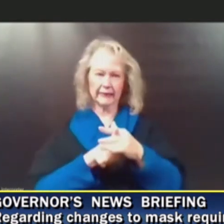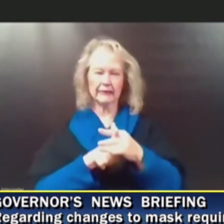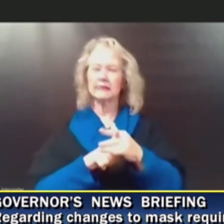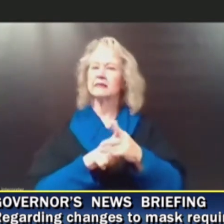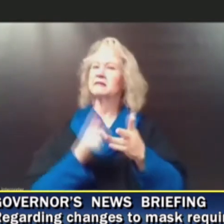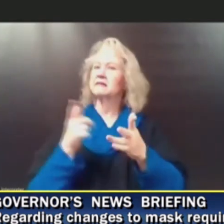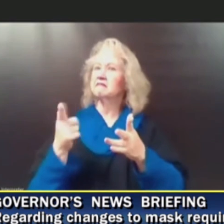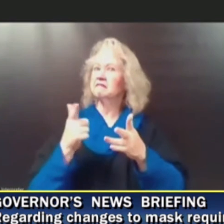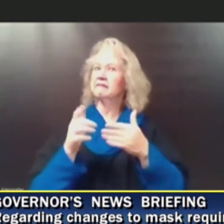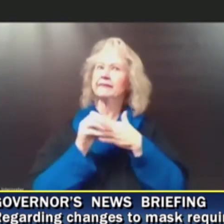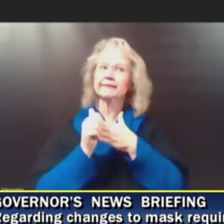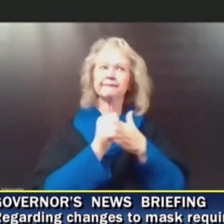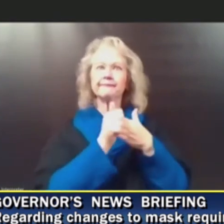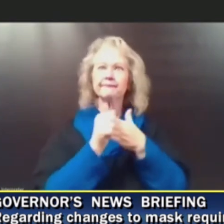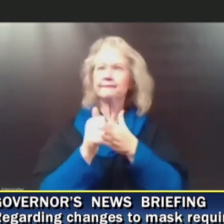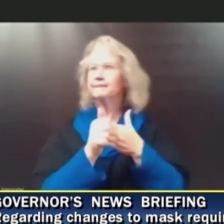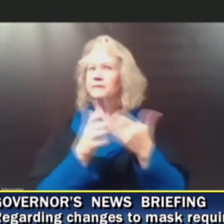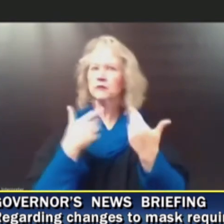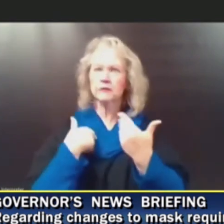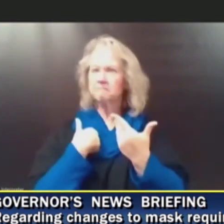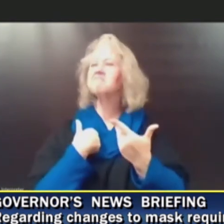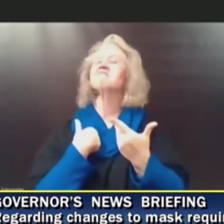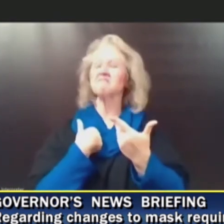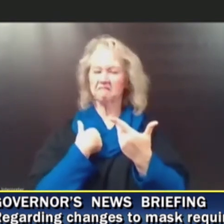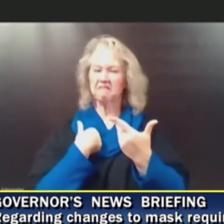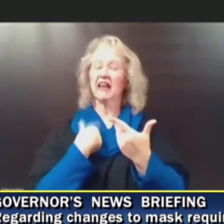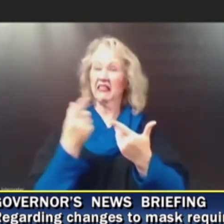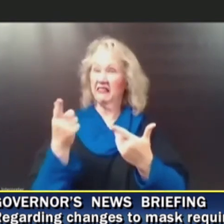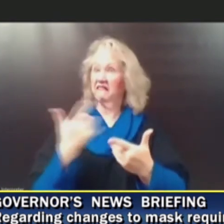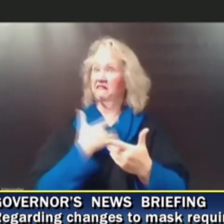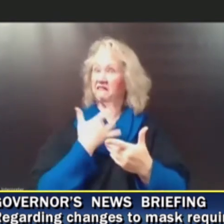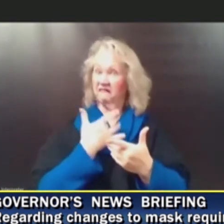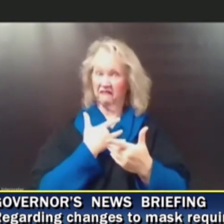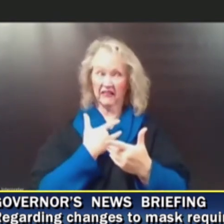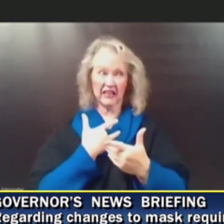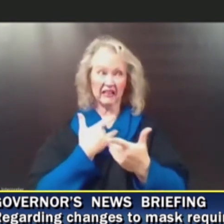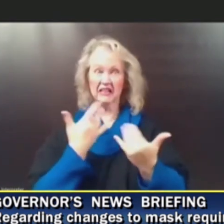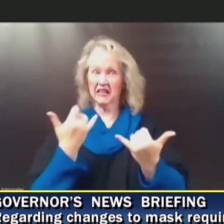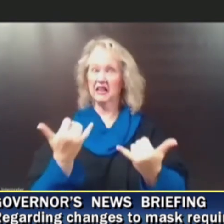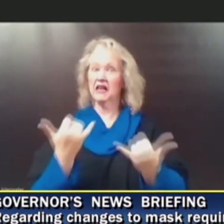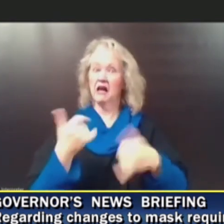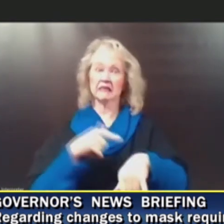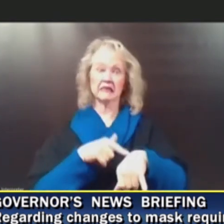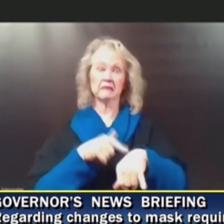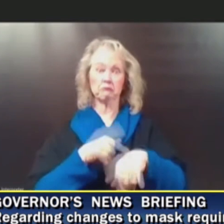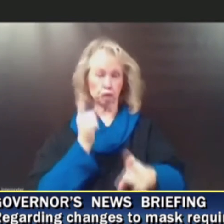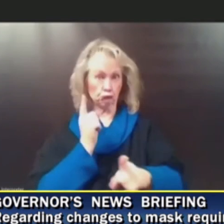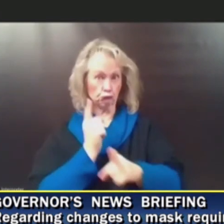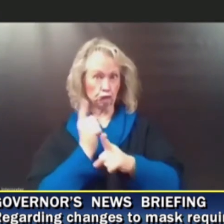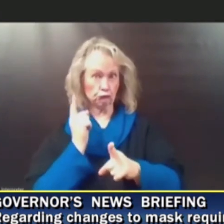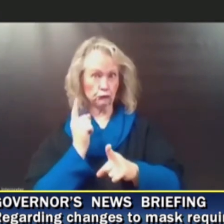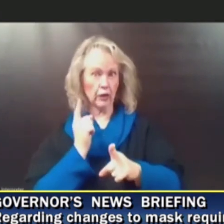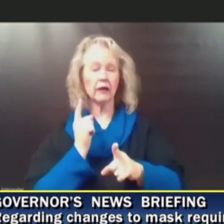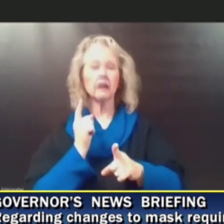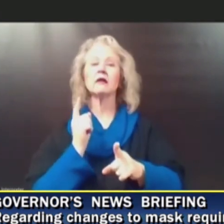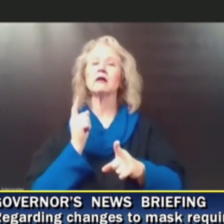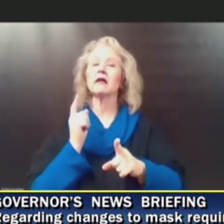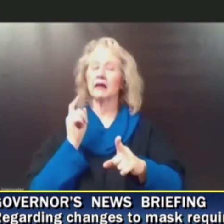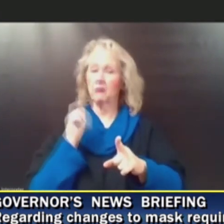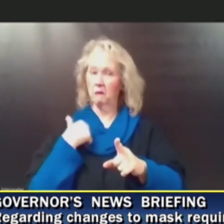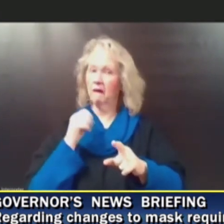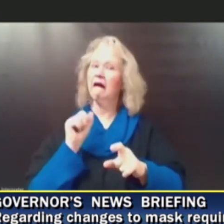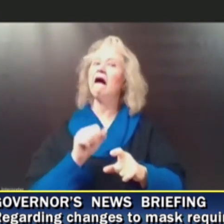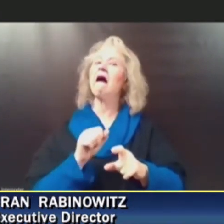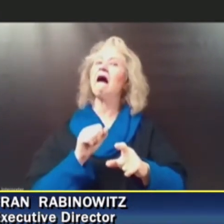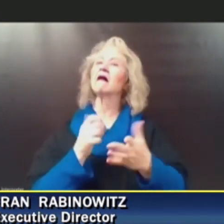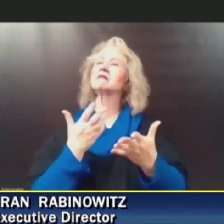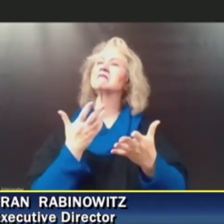for us to follow and if they feel that we are at a place now where we can move to